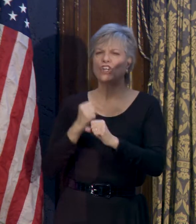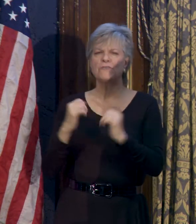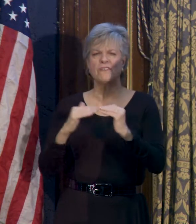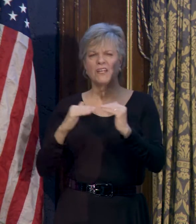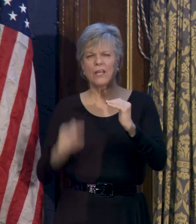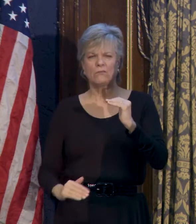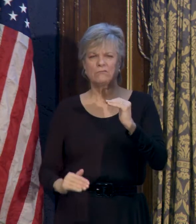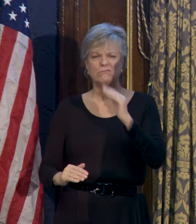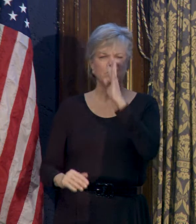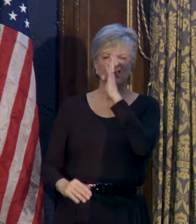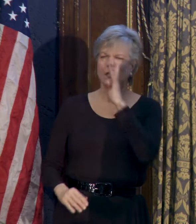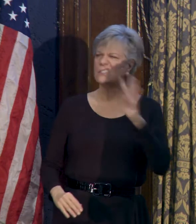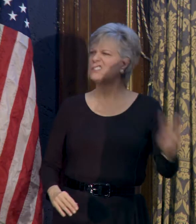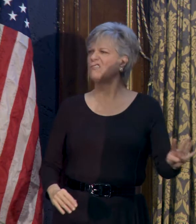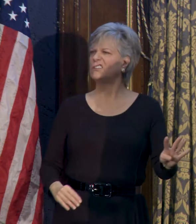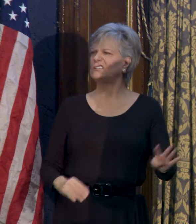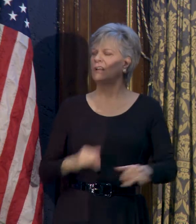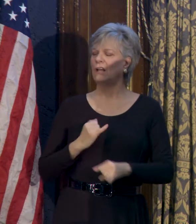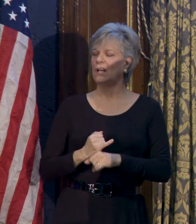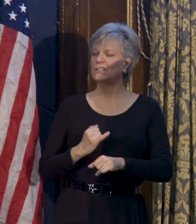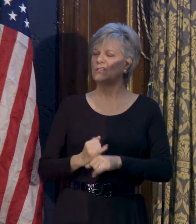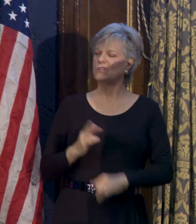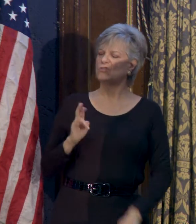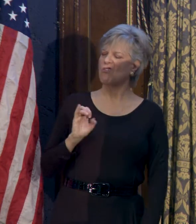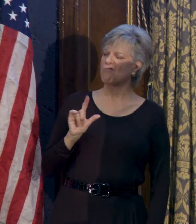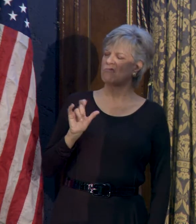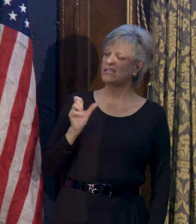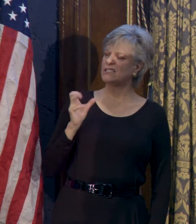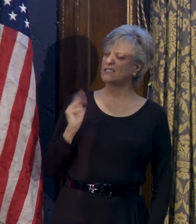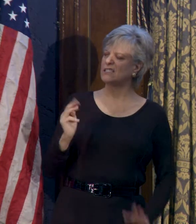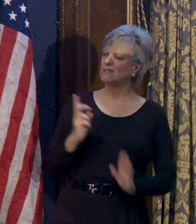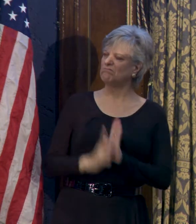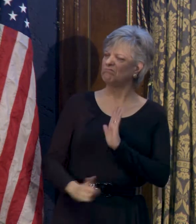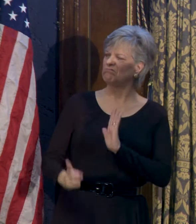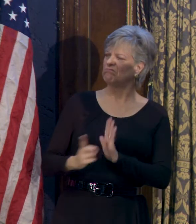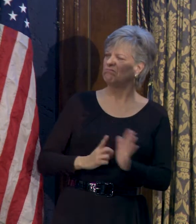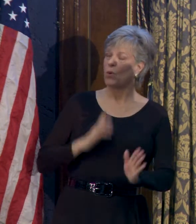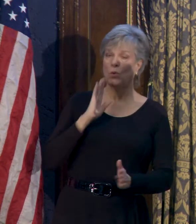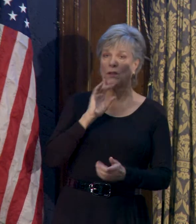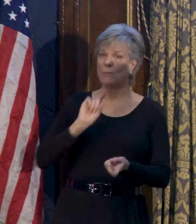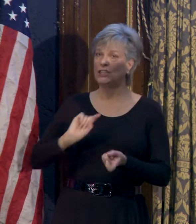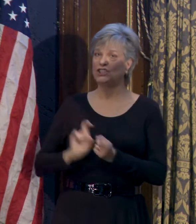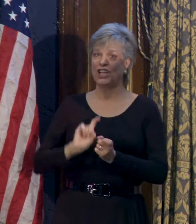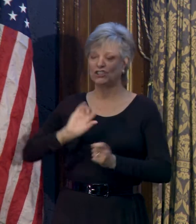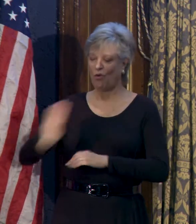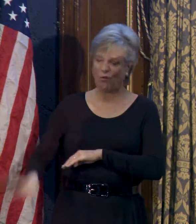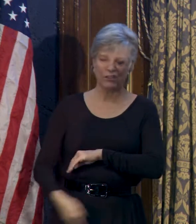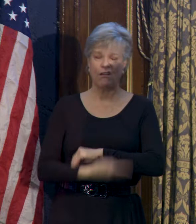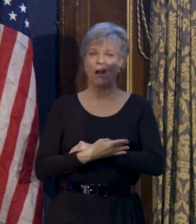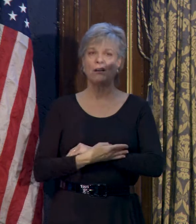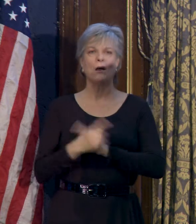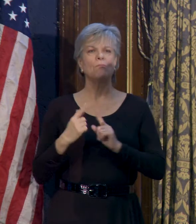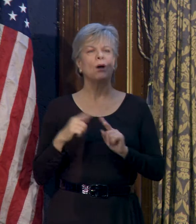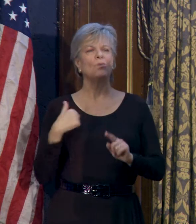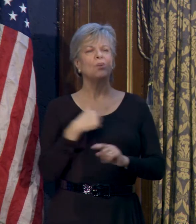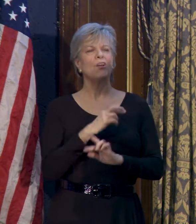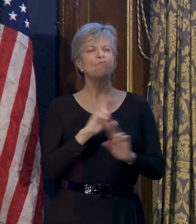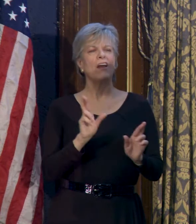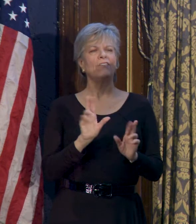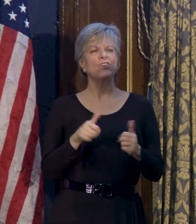indifference, and institutional racism will not be reversed overnight, but we're up to the challenge.